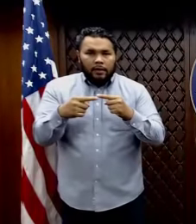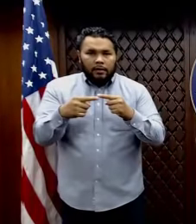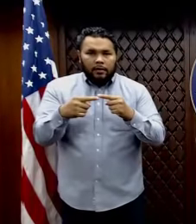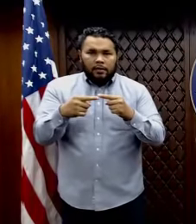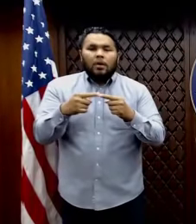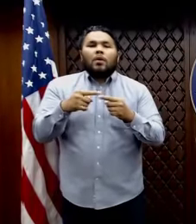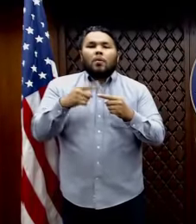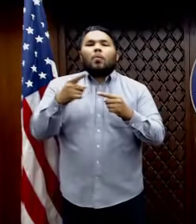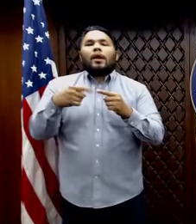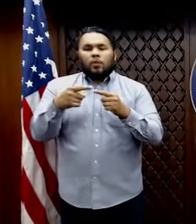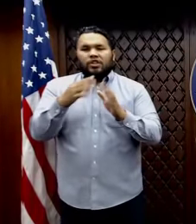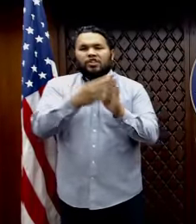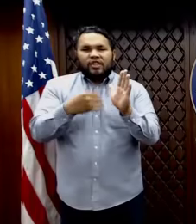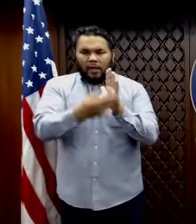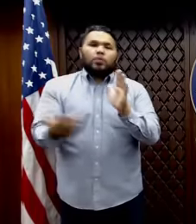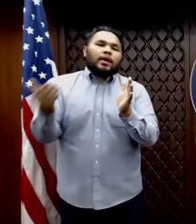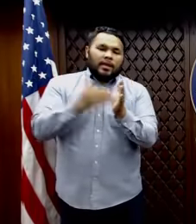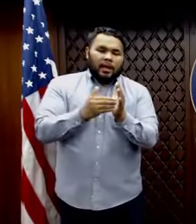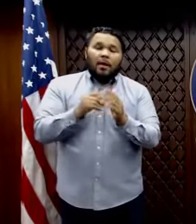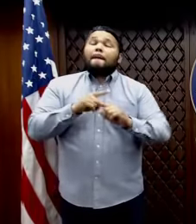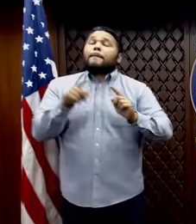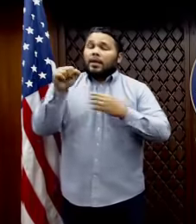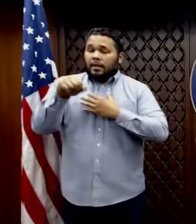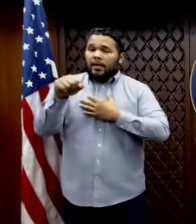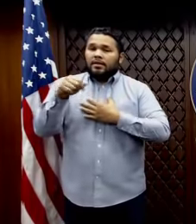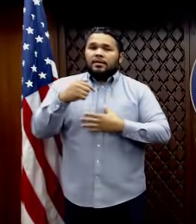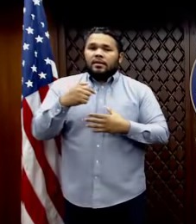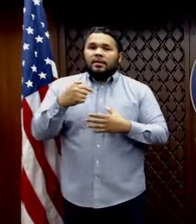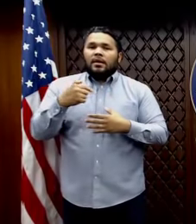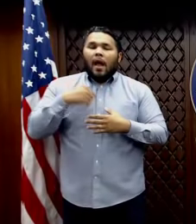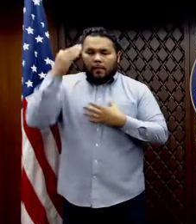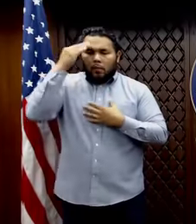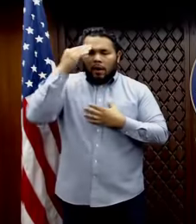rescheduled for, but yes, I, uh, I, I'm aware of the postponement.